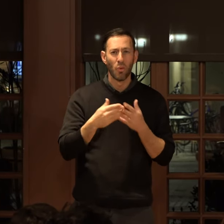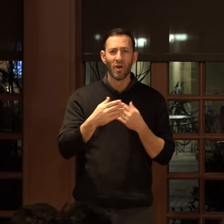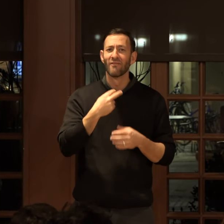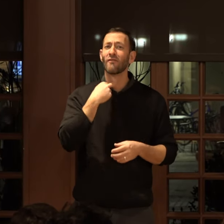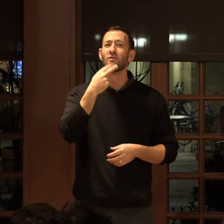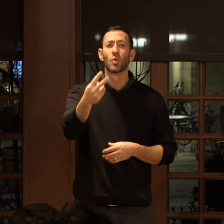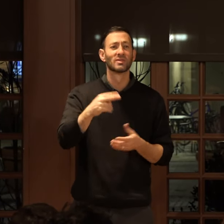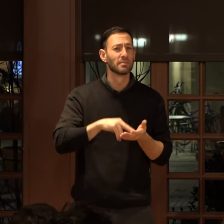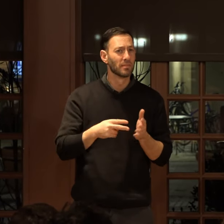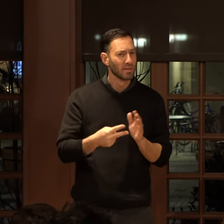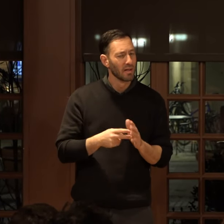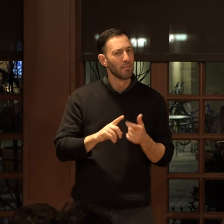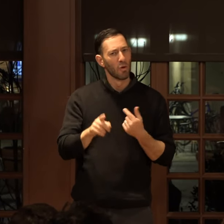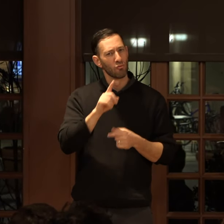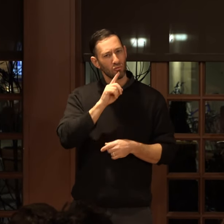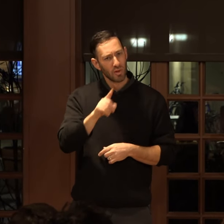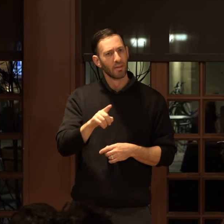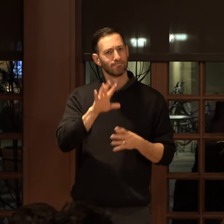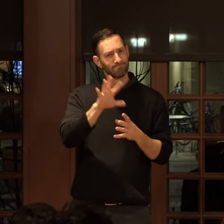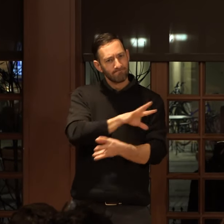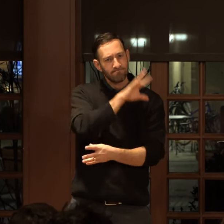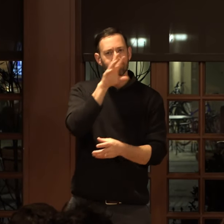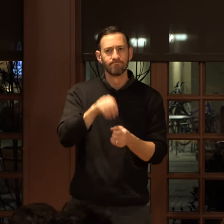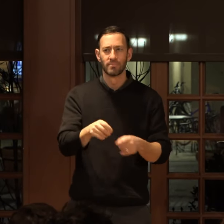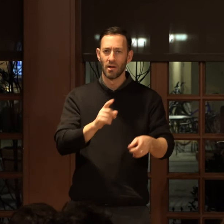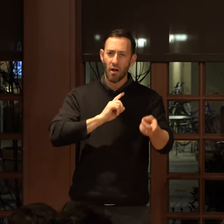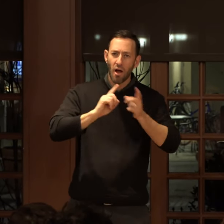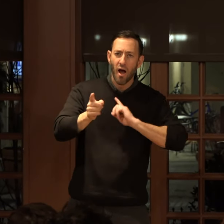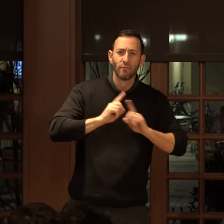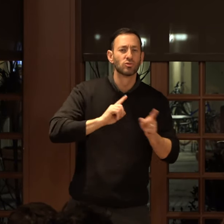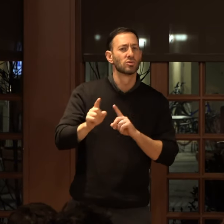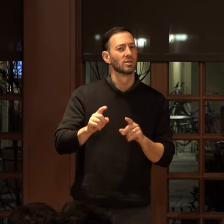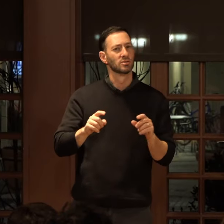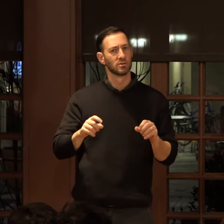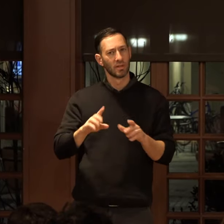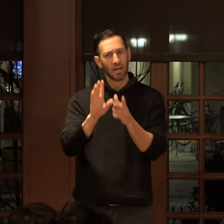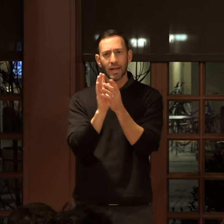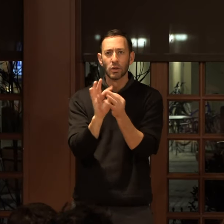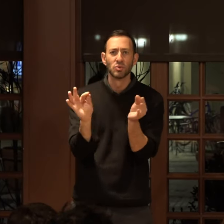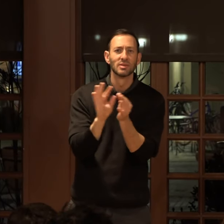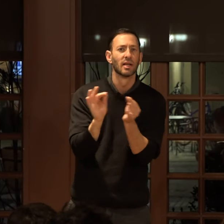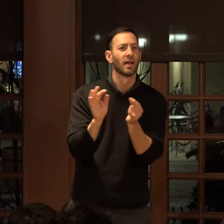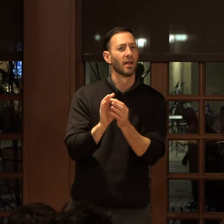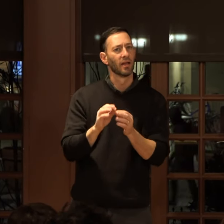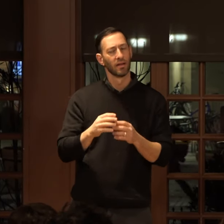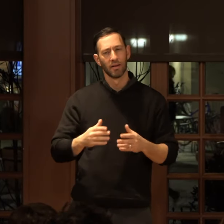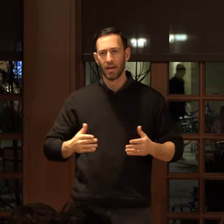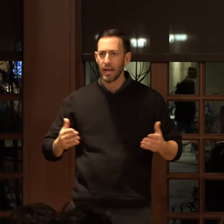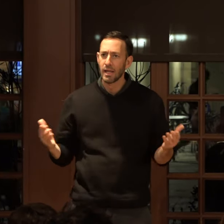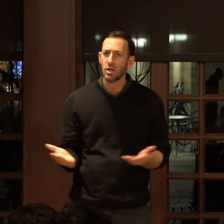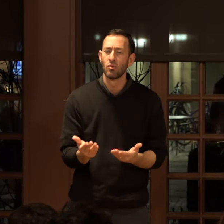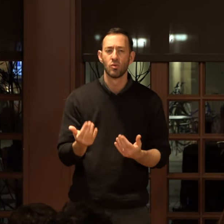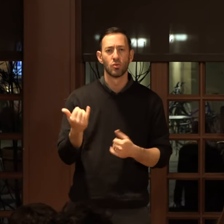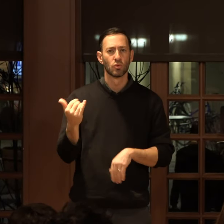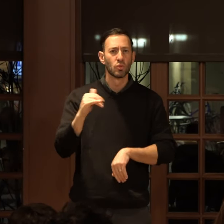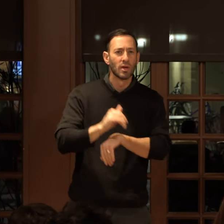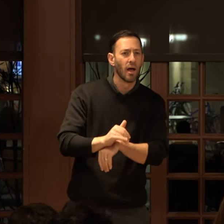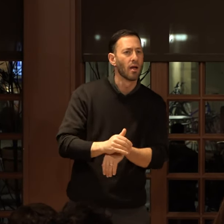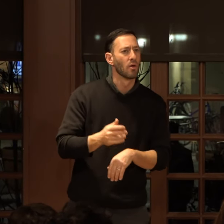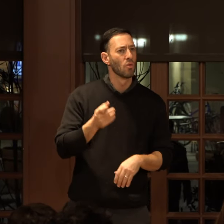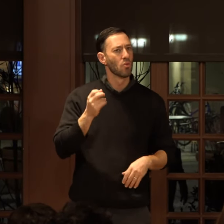means, but to really enter into conversation and get to say, here tonight or,